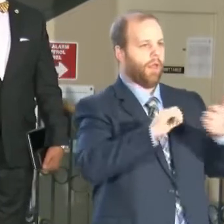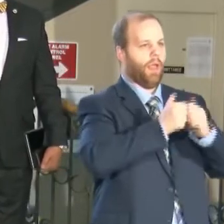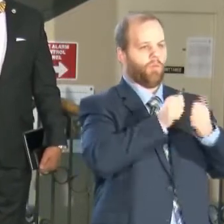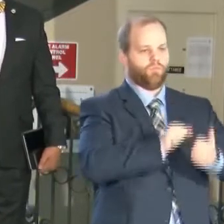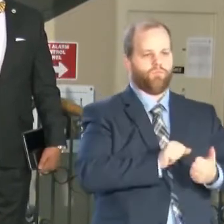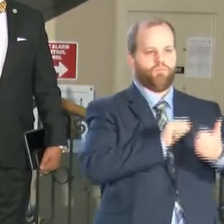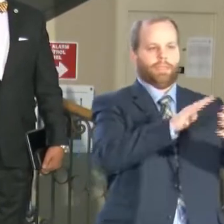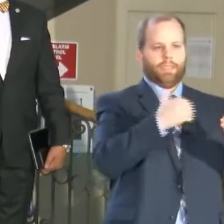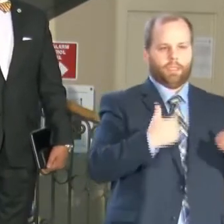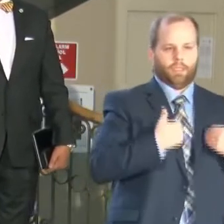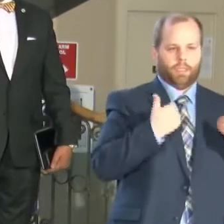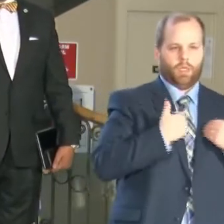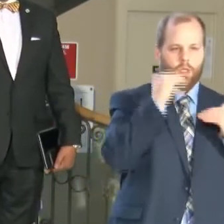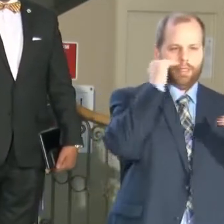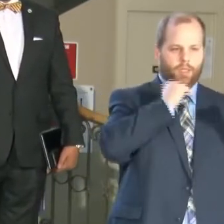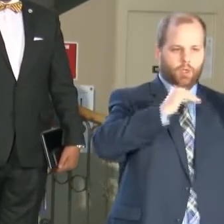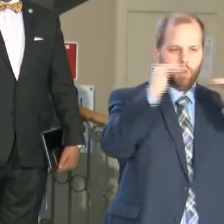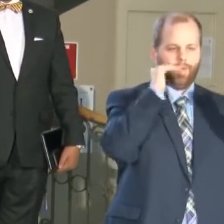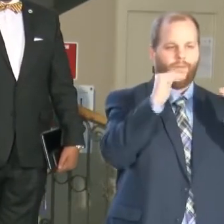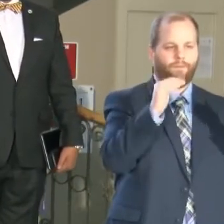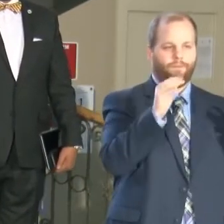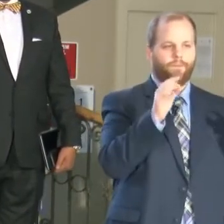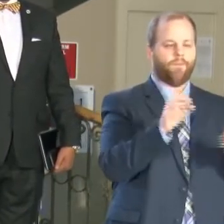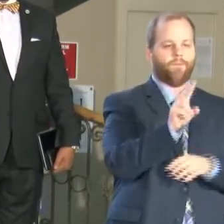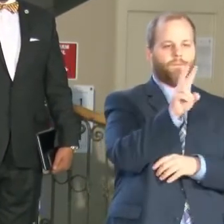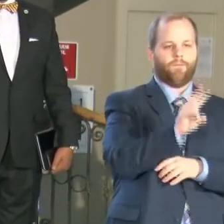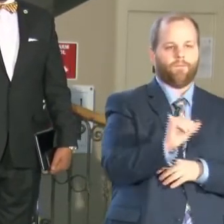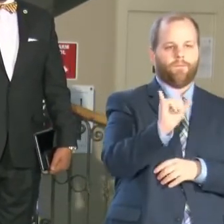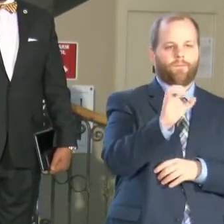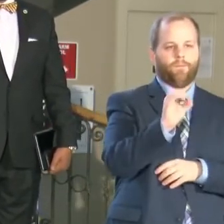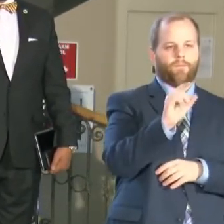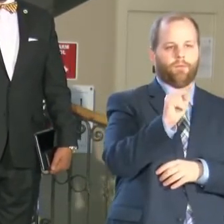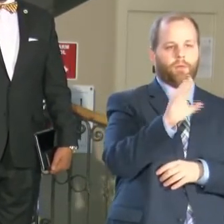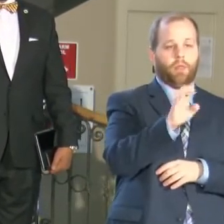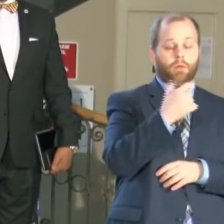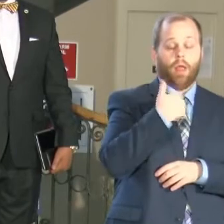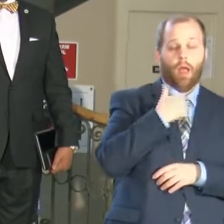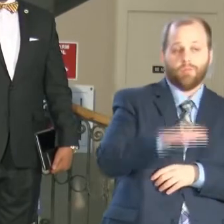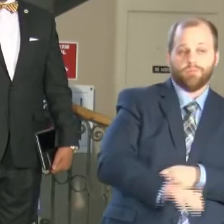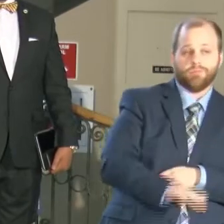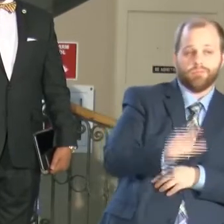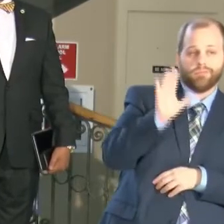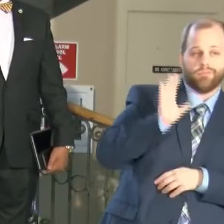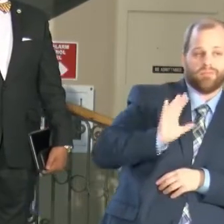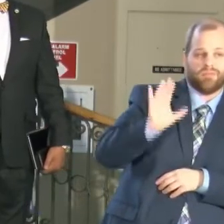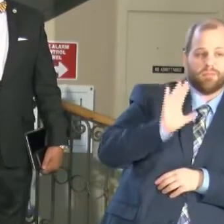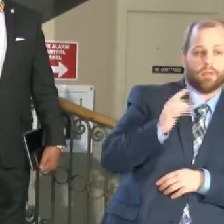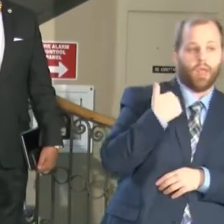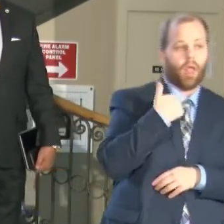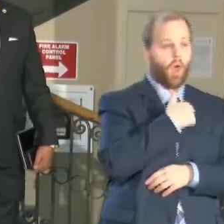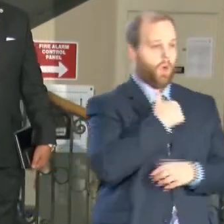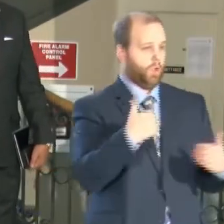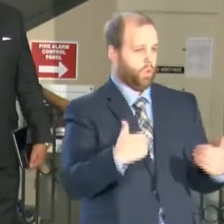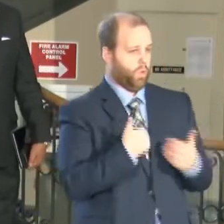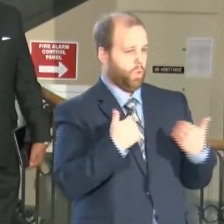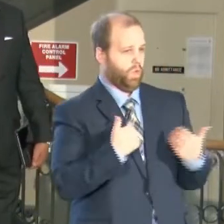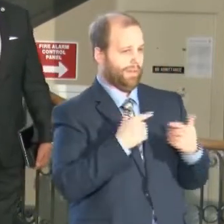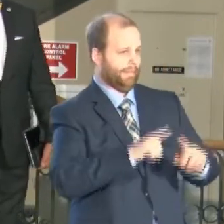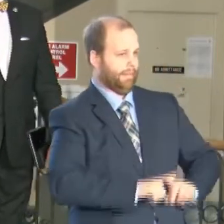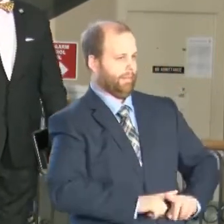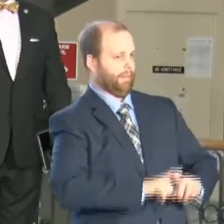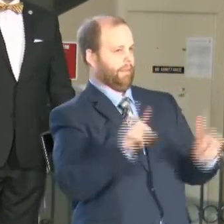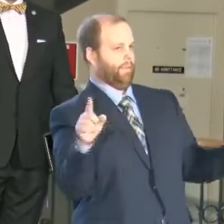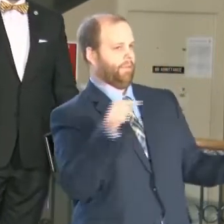violence. Because I can tell you today, having grown up during the game banging Little Rock days, our youth are totally different than in the